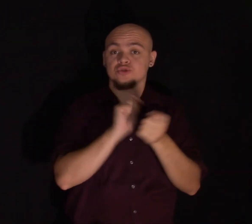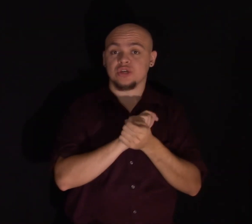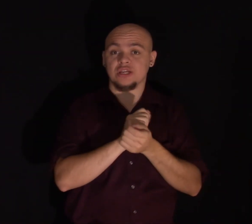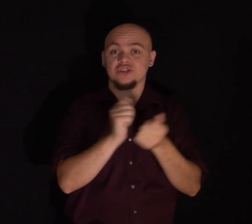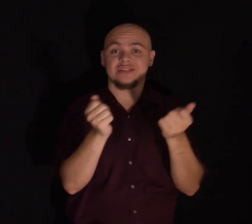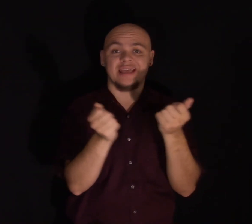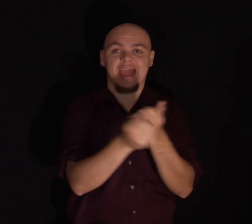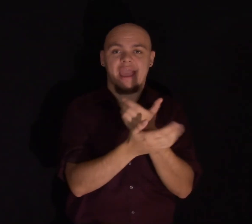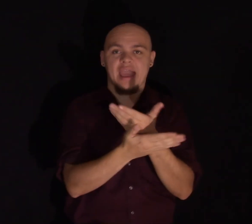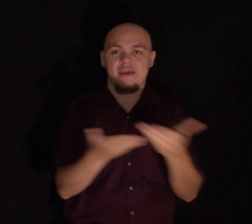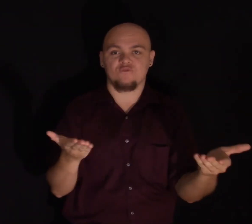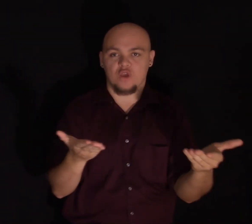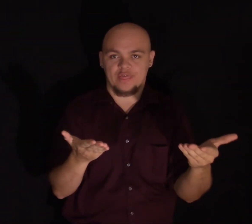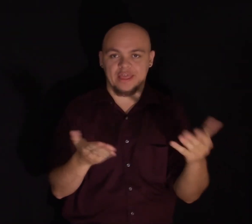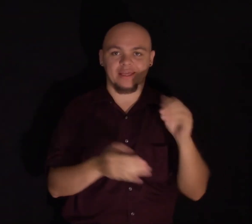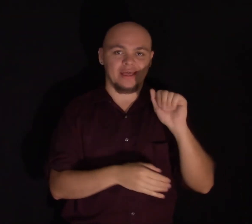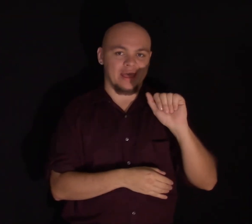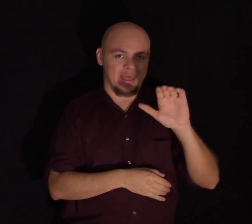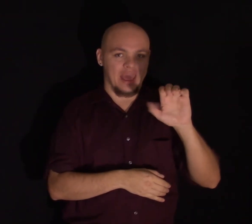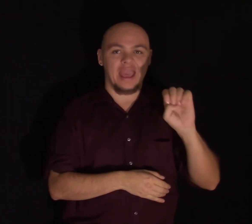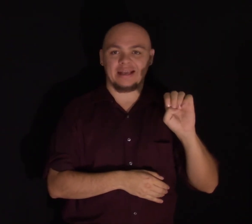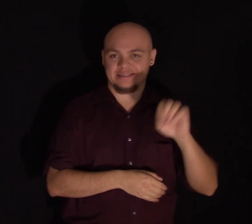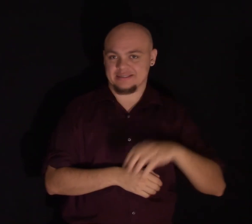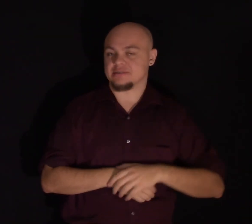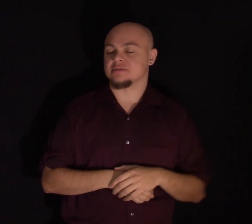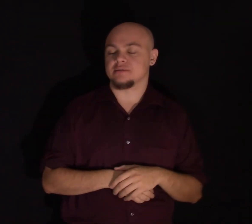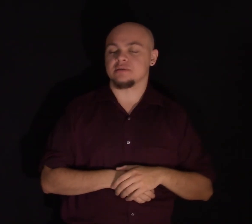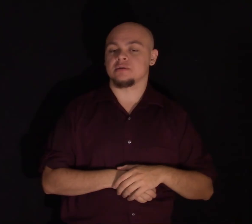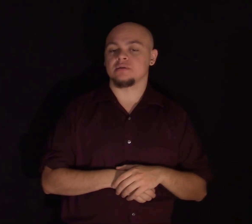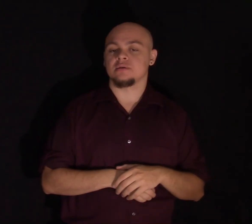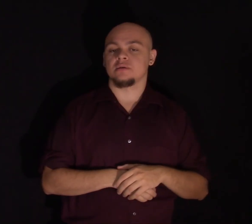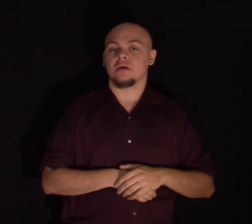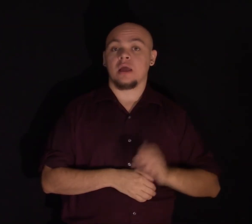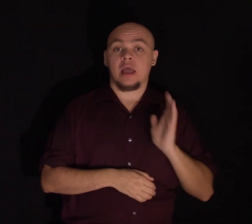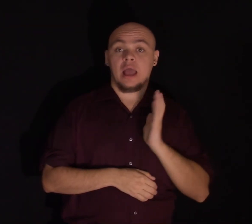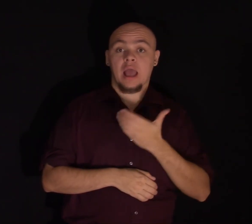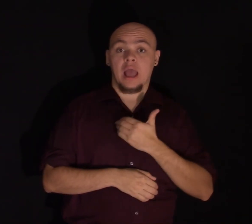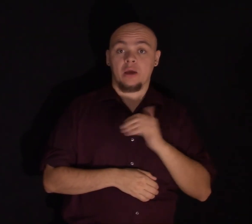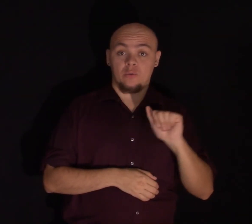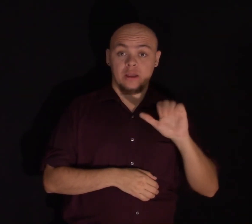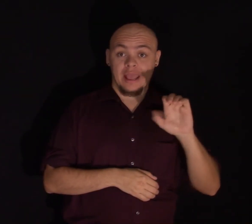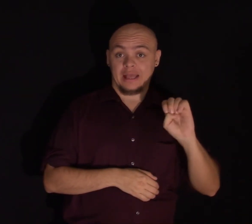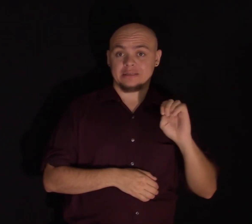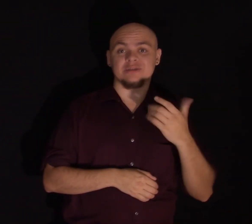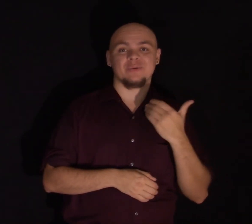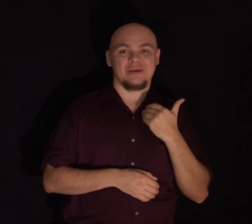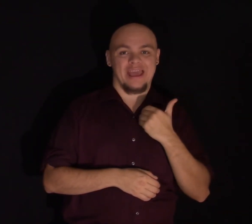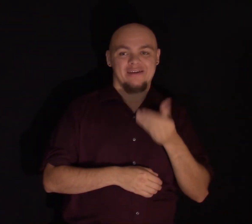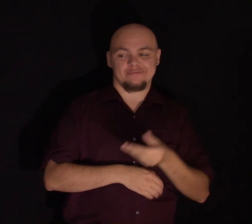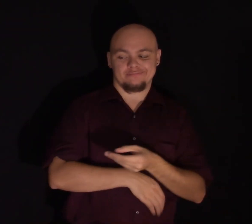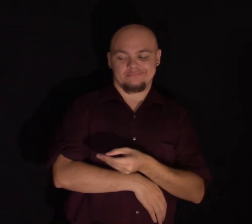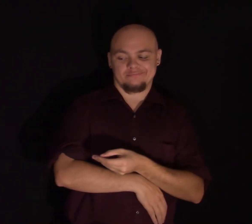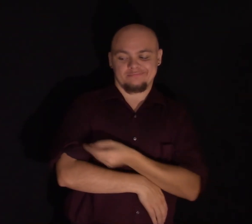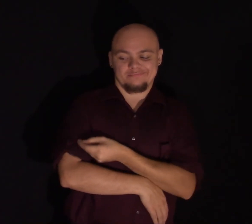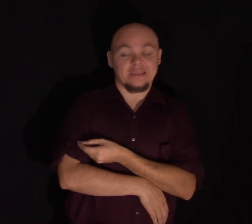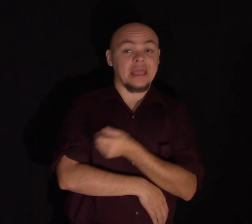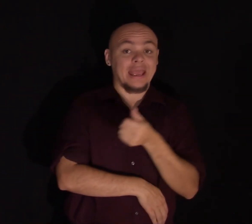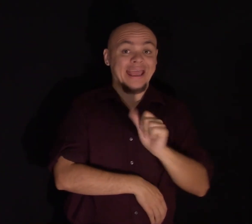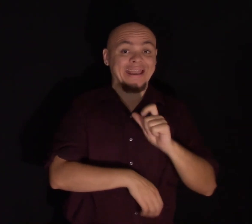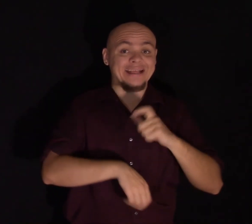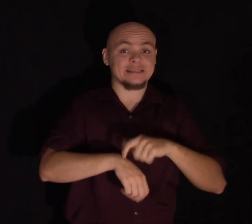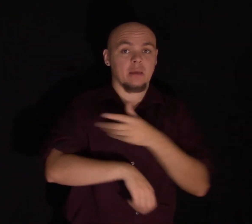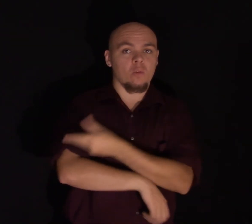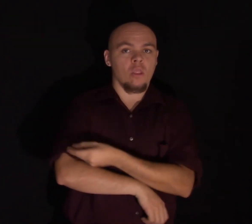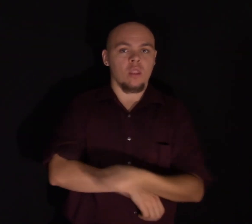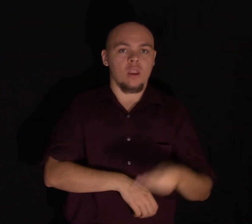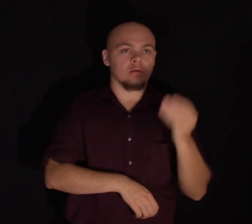And it really, really does. And, you know, we all have an ACE card up our sleeve. And we can pull it out at any time